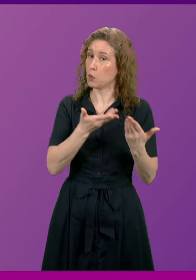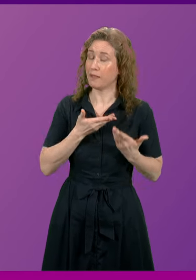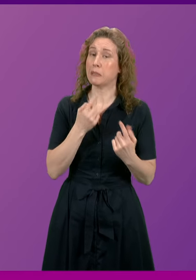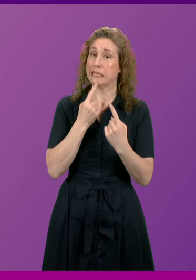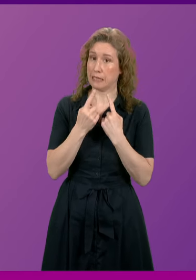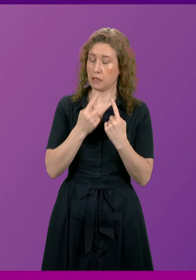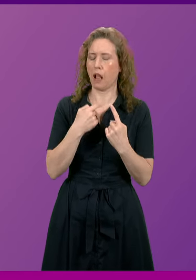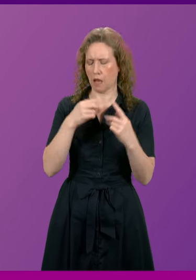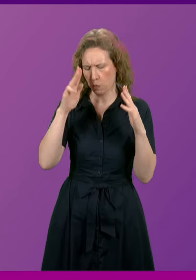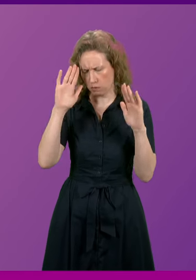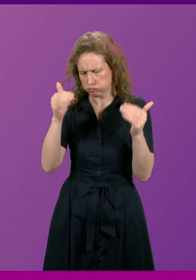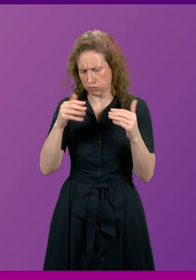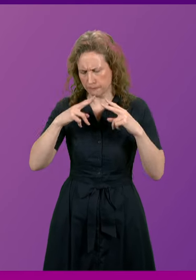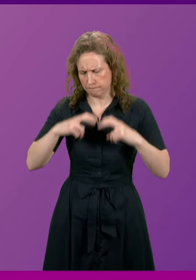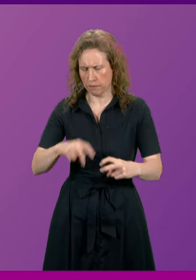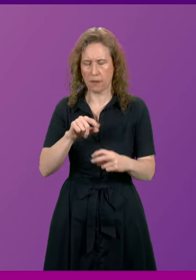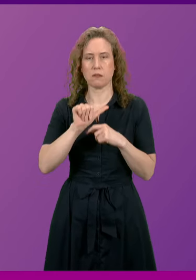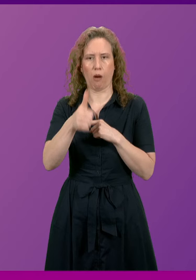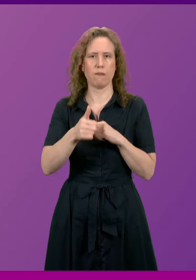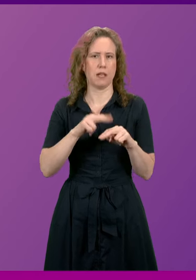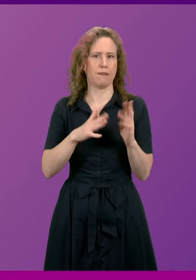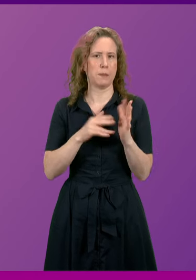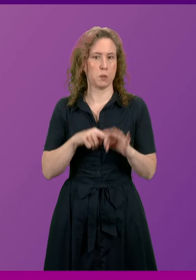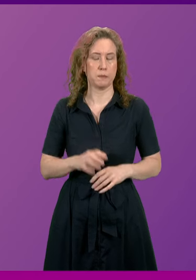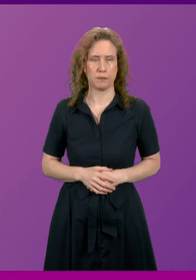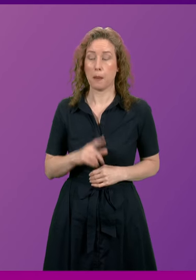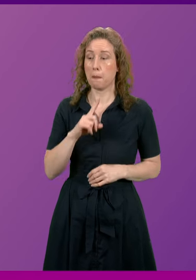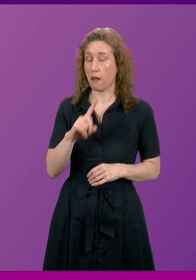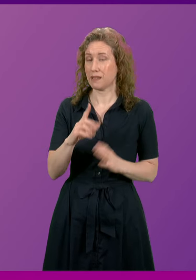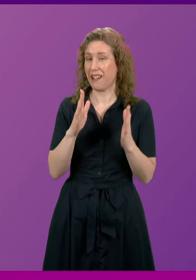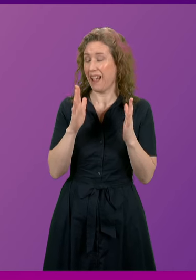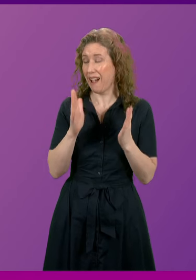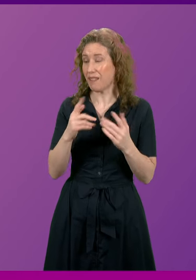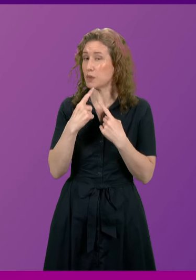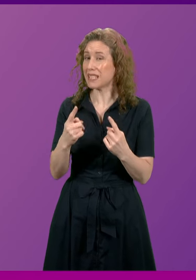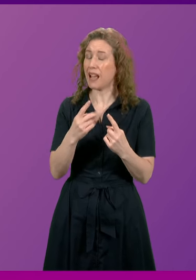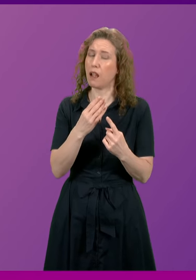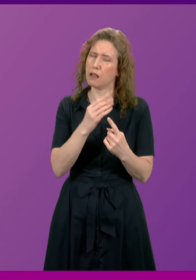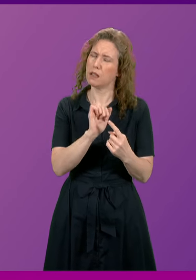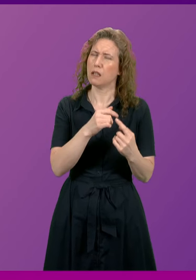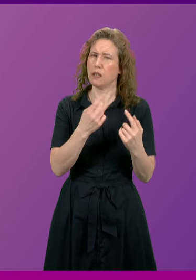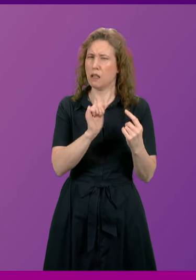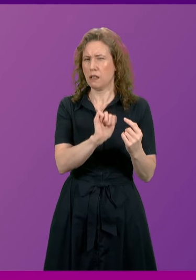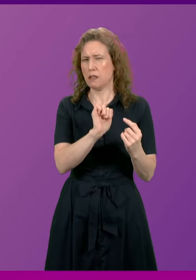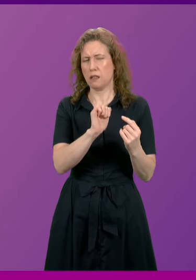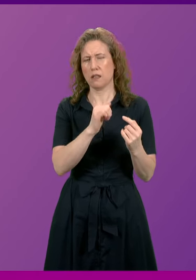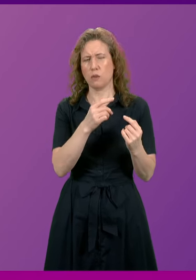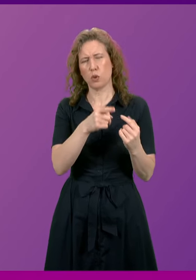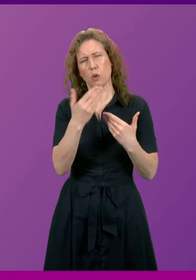Sawa would give me the details I'll attend to that after First Minister's questions. But I have to say some of the rest of what Mr Sawa went